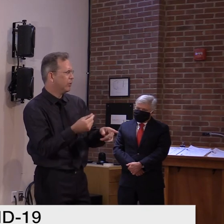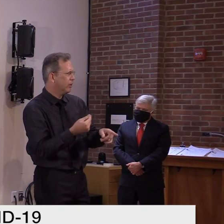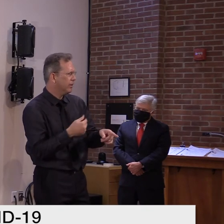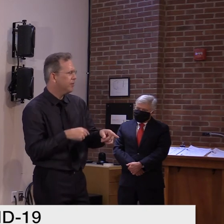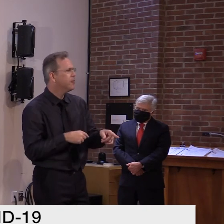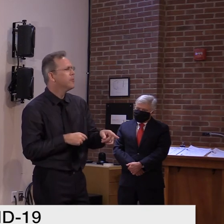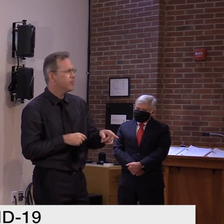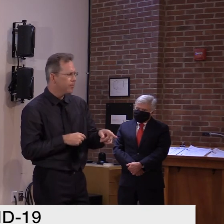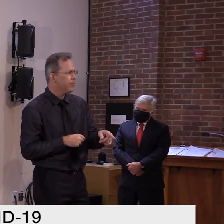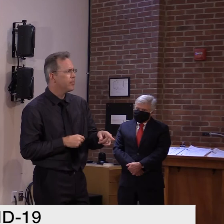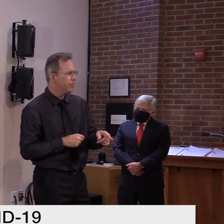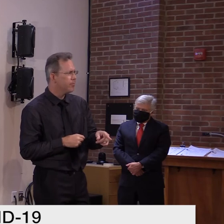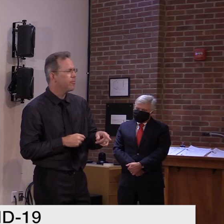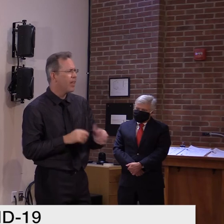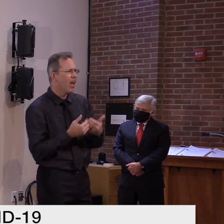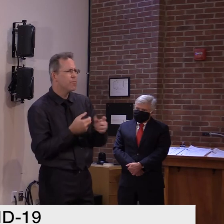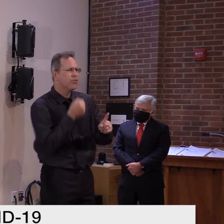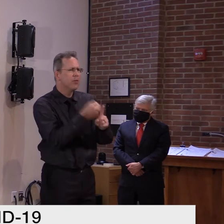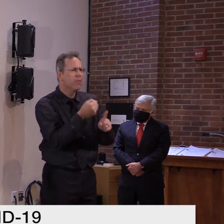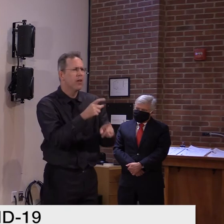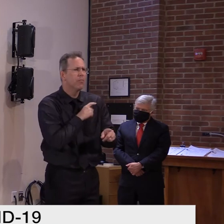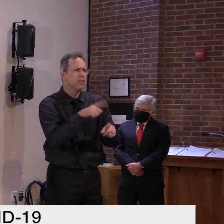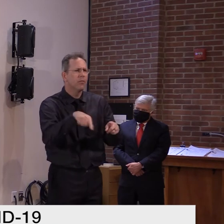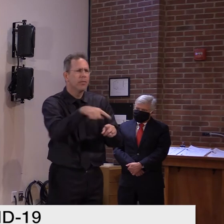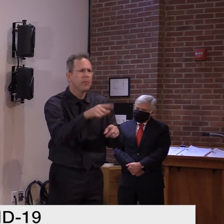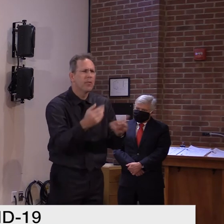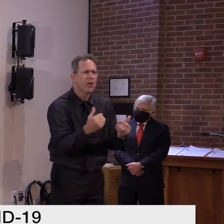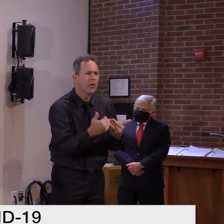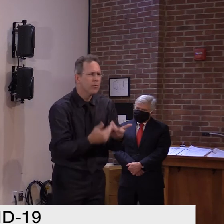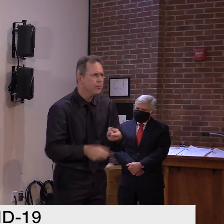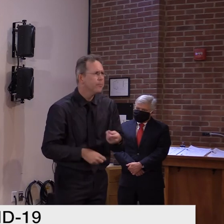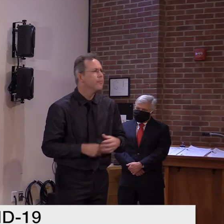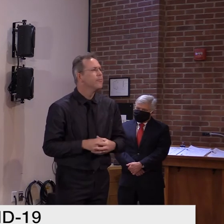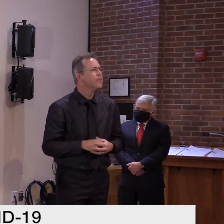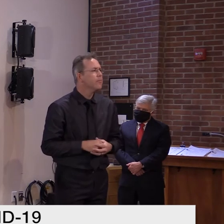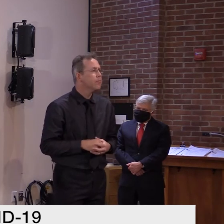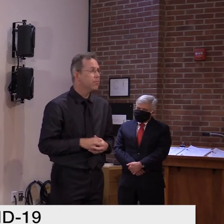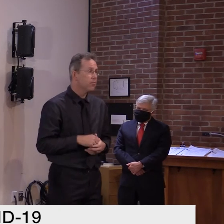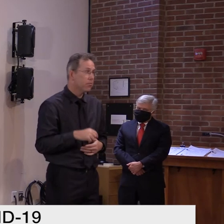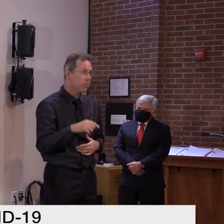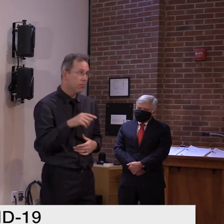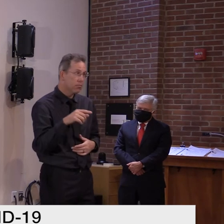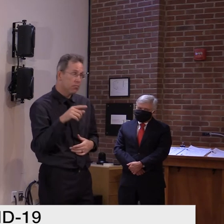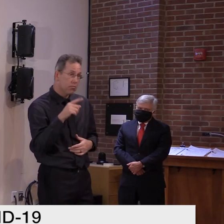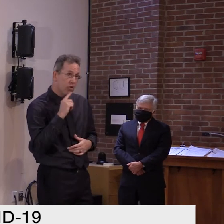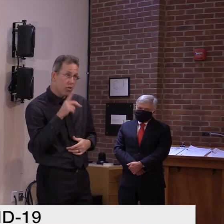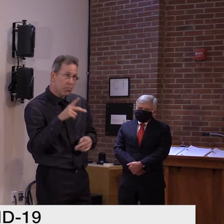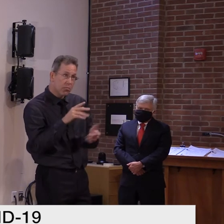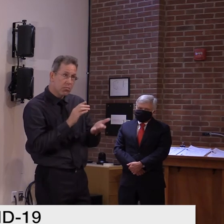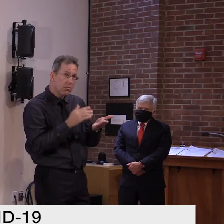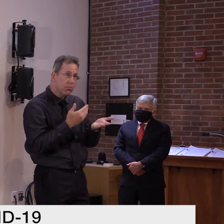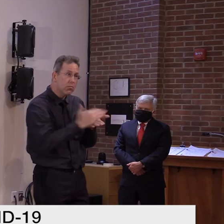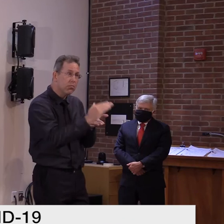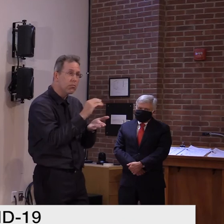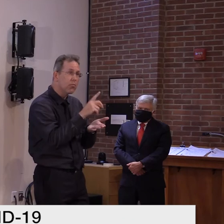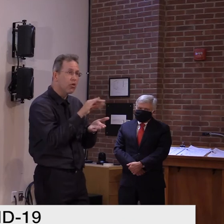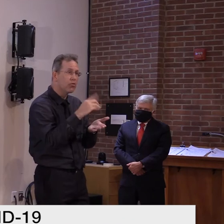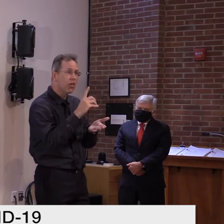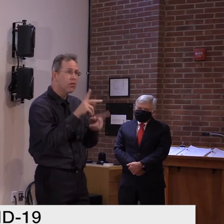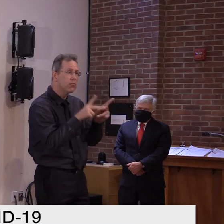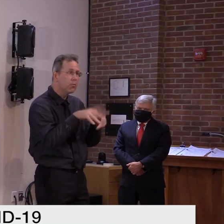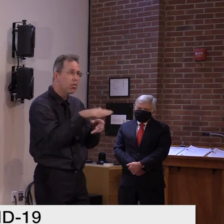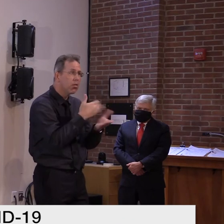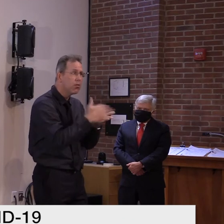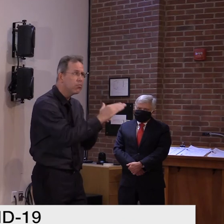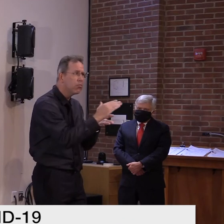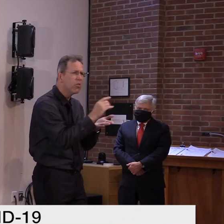I don't exactly know how to answer that question. I'd need to contemplate a little further and know a little bit more. Steve, could we move to, do you say I had